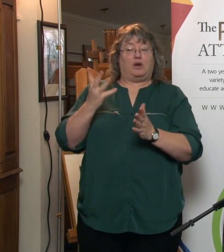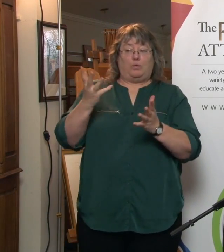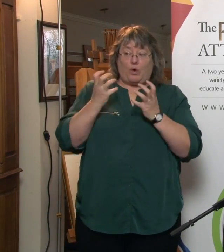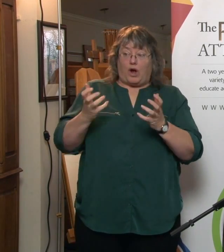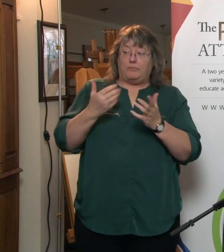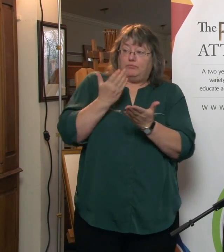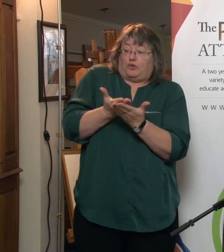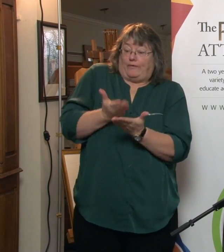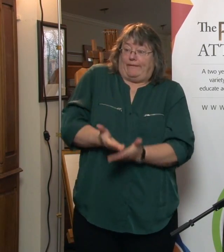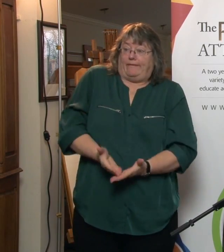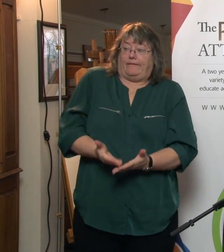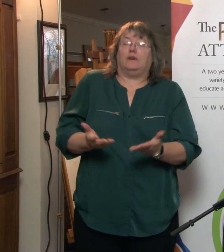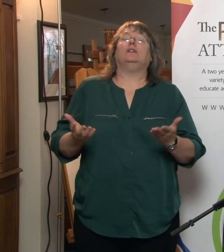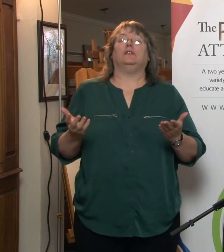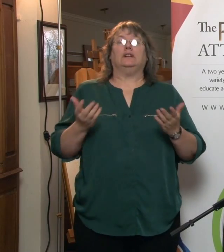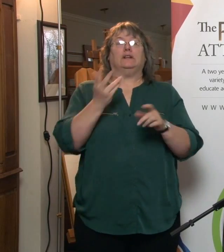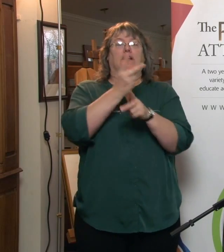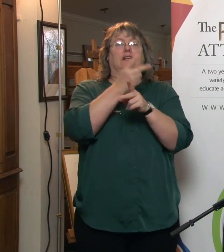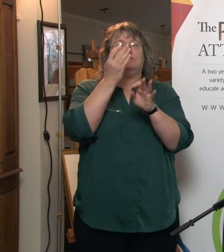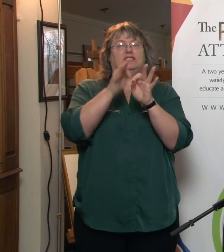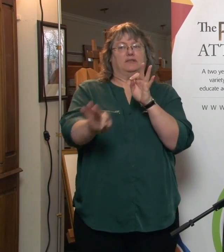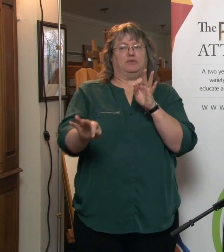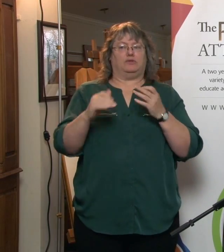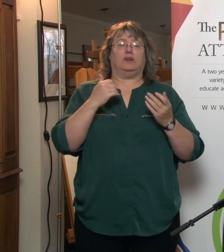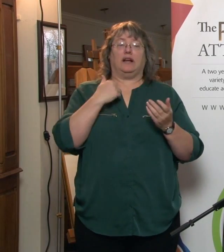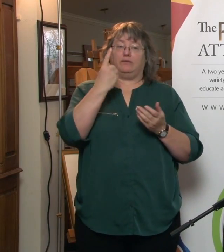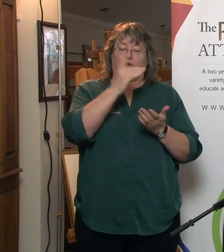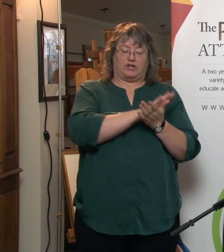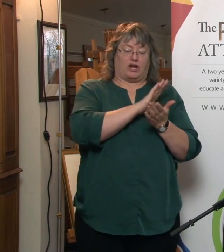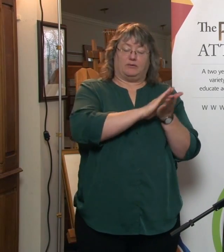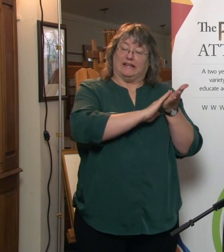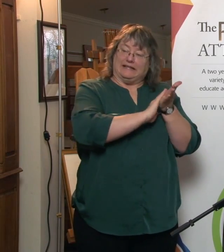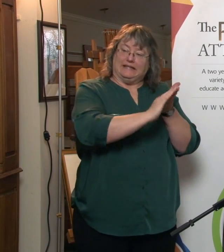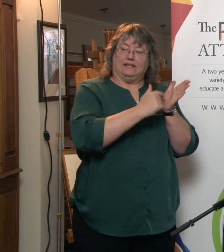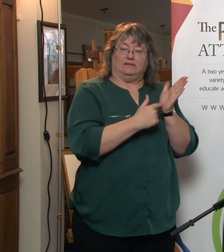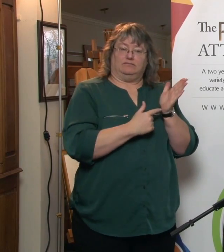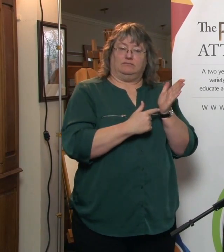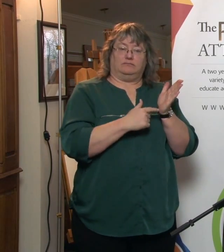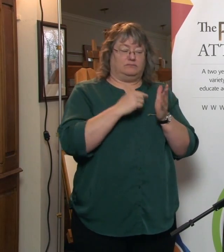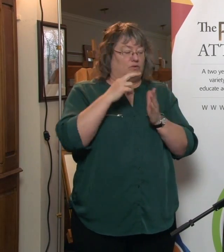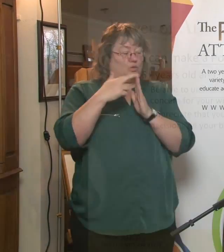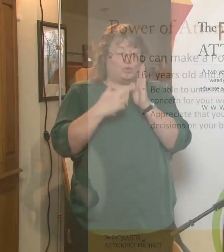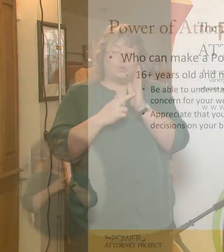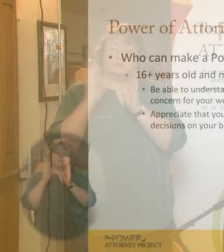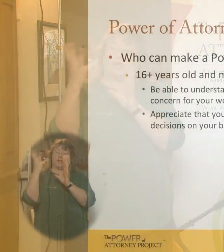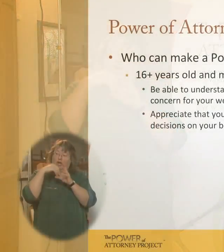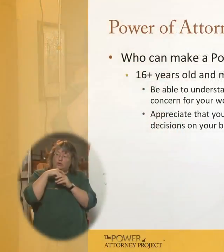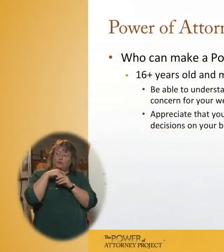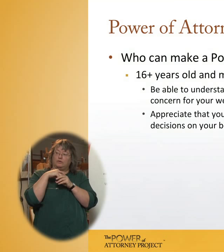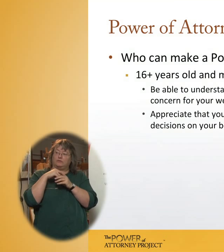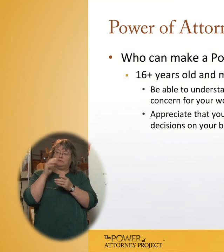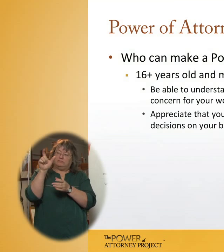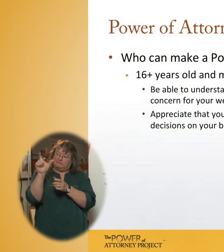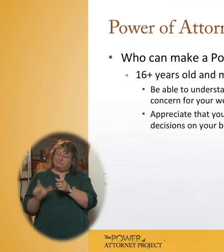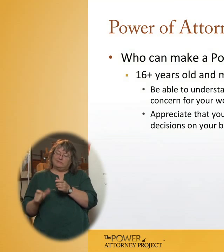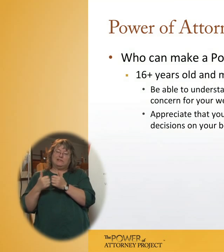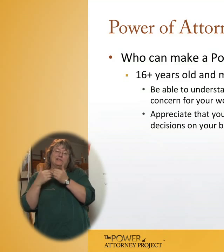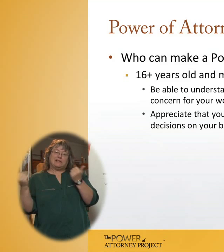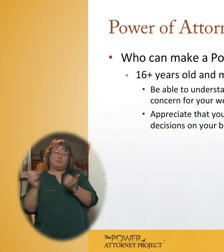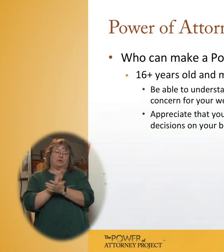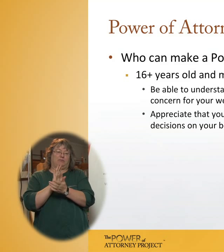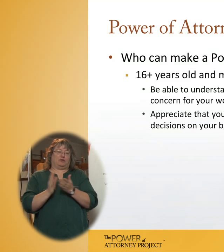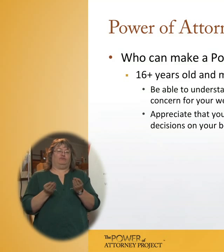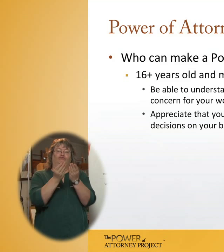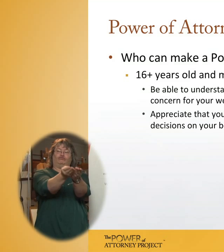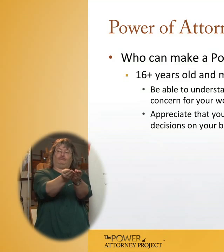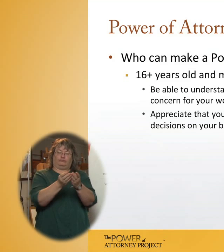You want to keep this as simple as possible. So have the document clean, any conditions you want, put in one of these side documents for protection.